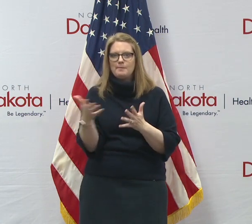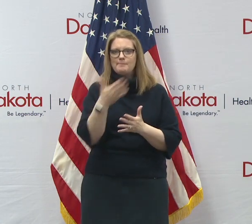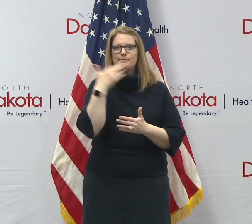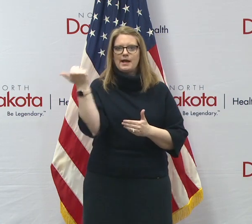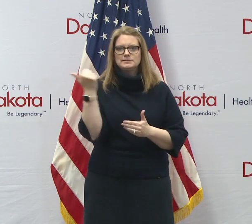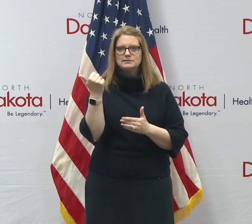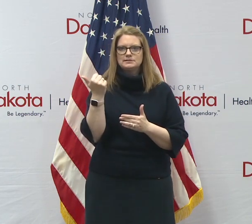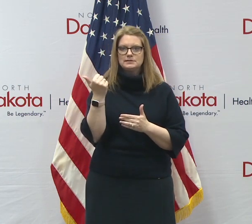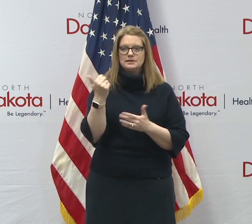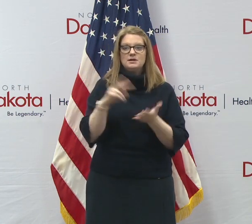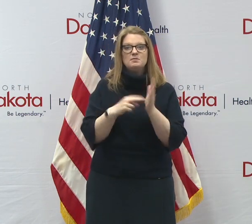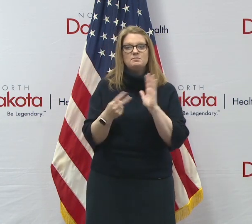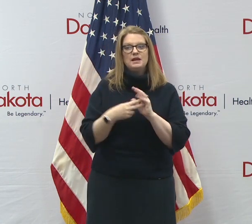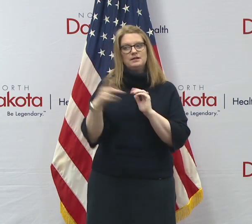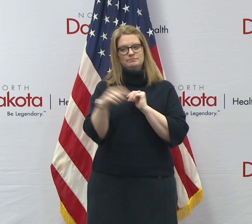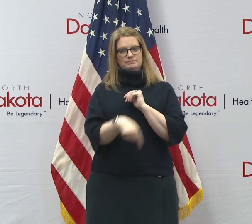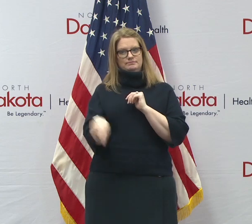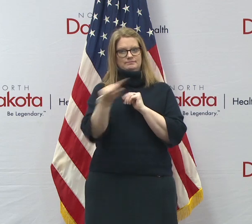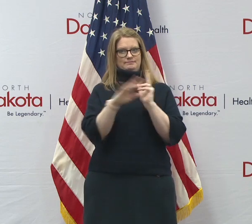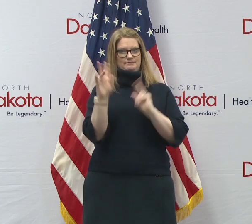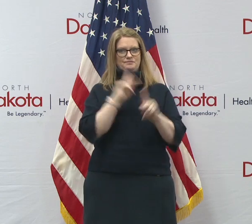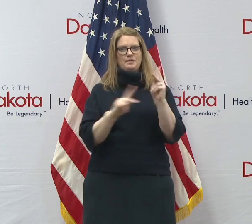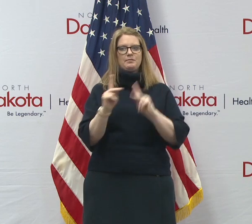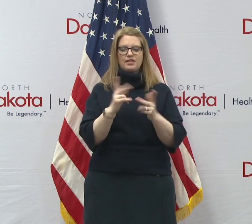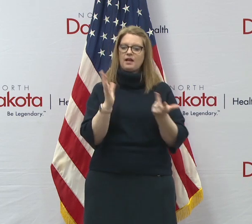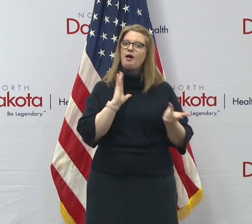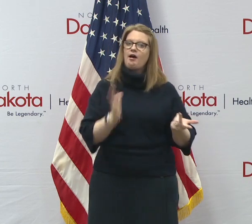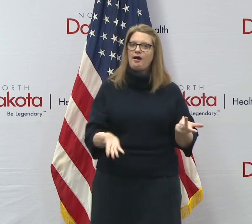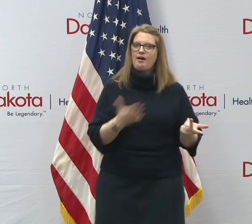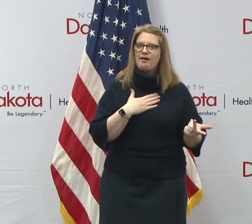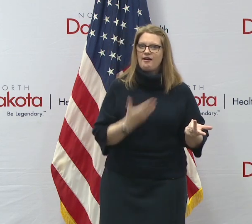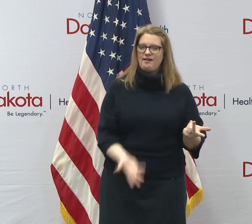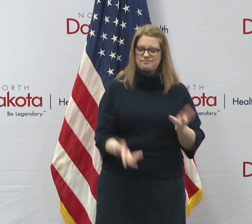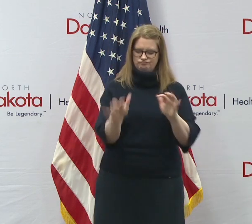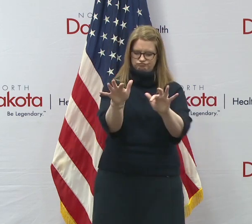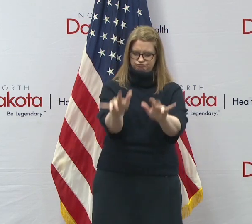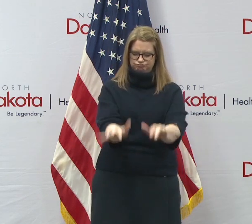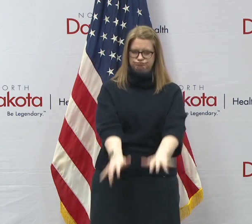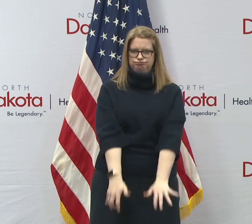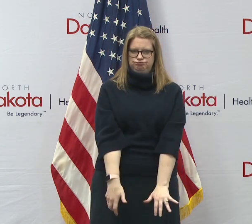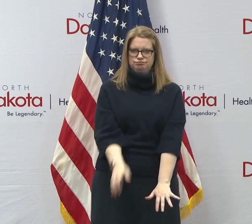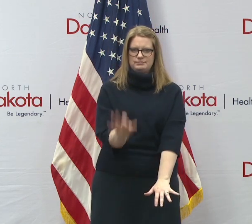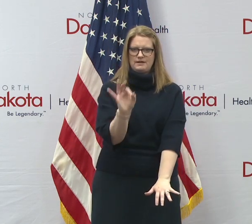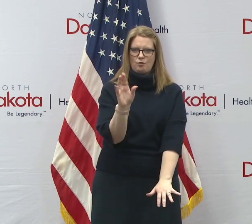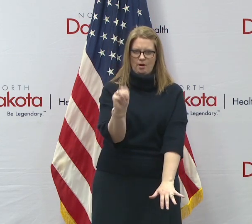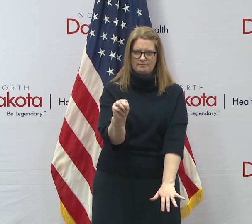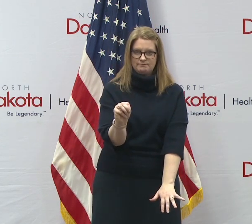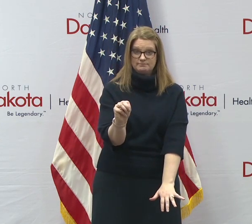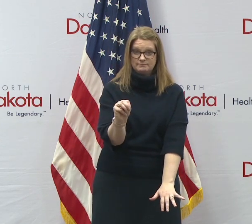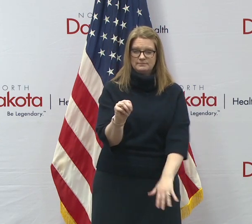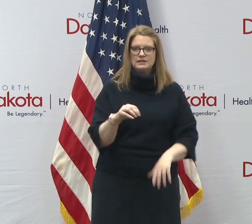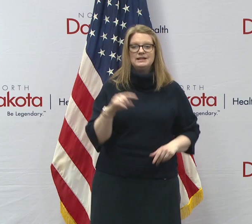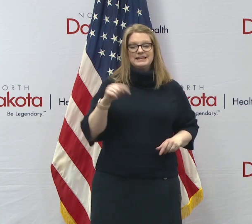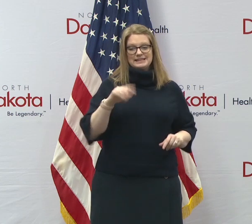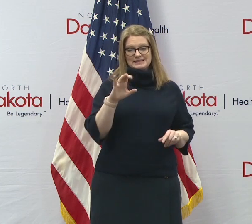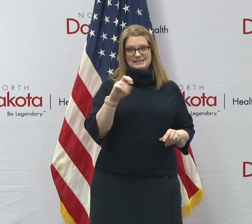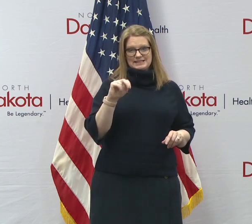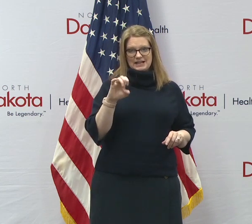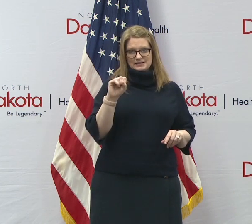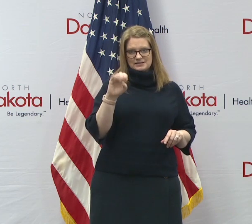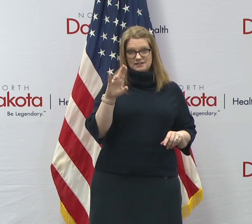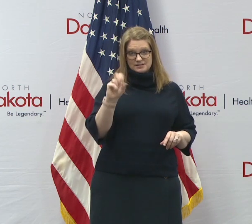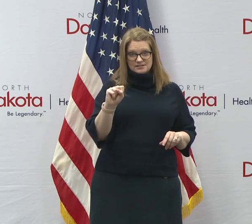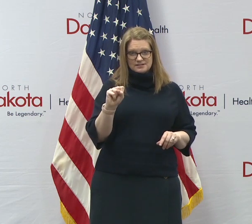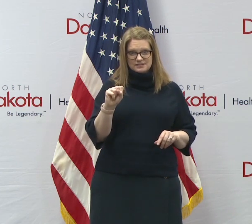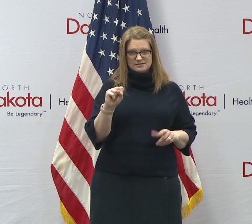of filling out their, their, uh, their forms. And then they, the, because this is the Census Bureau and they do have the